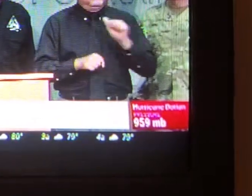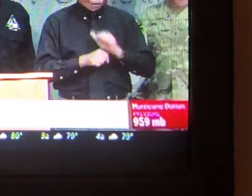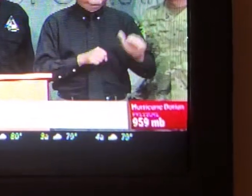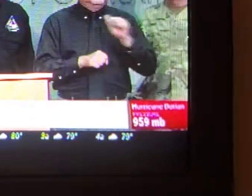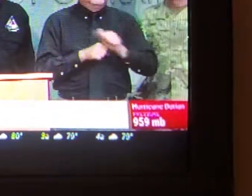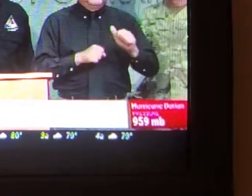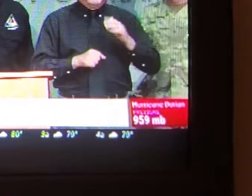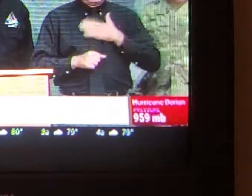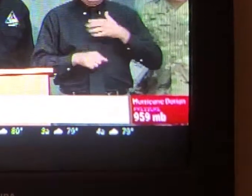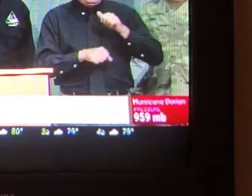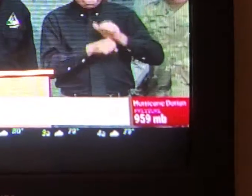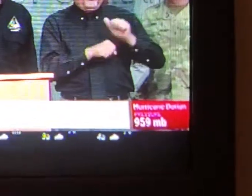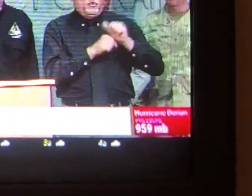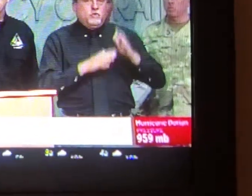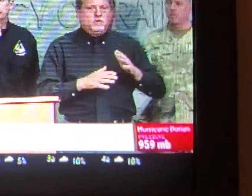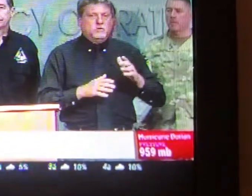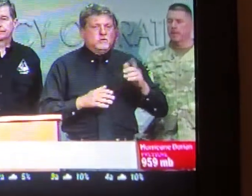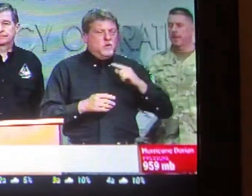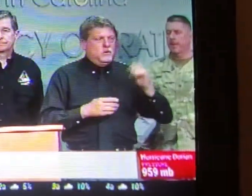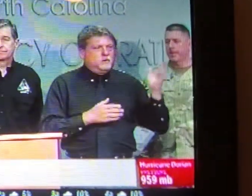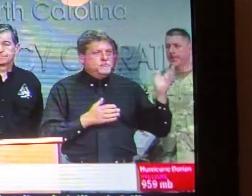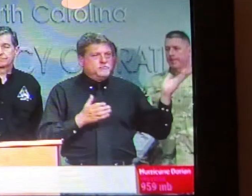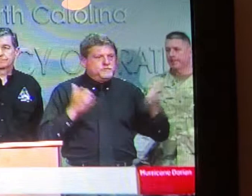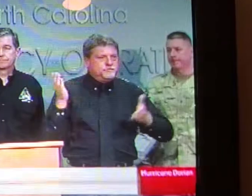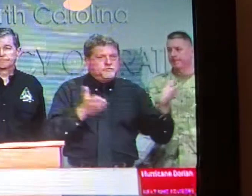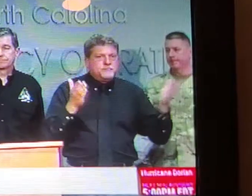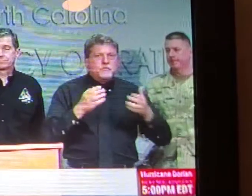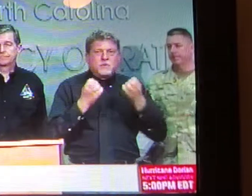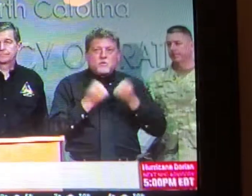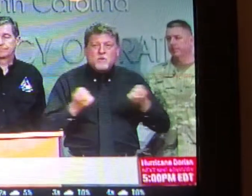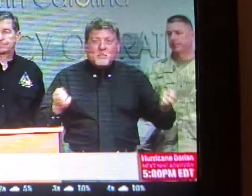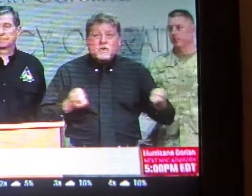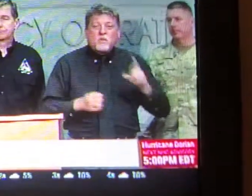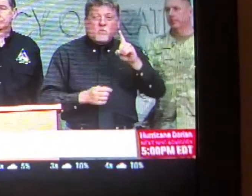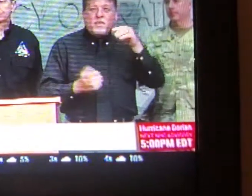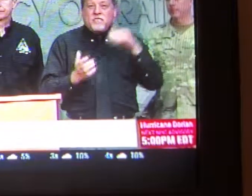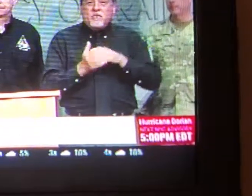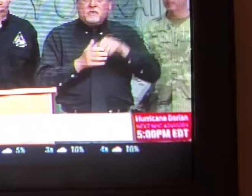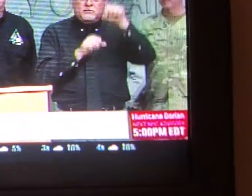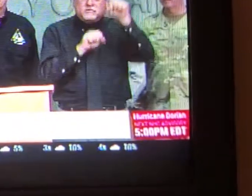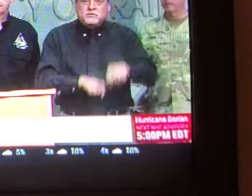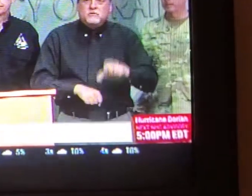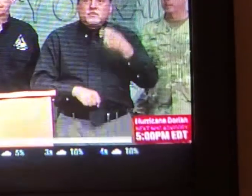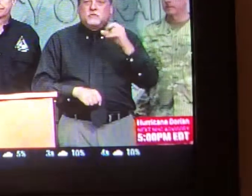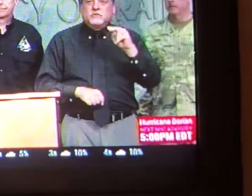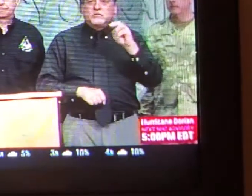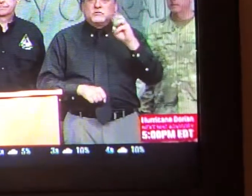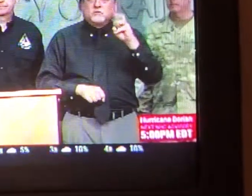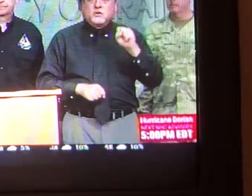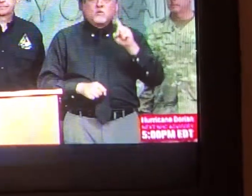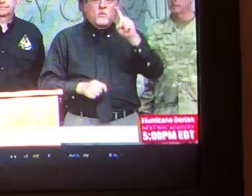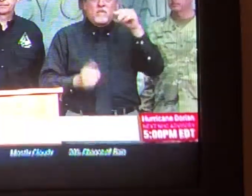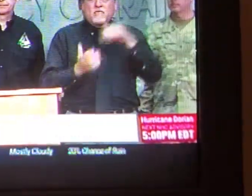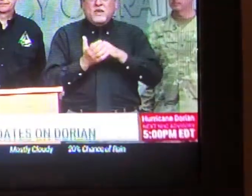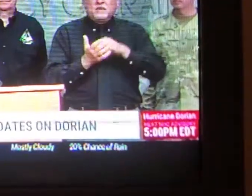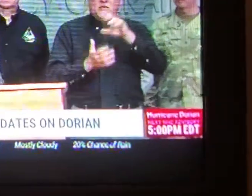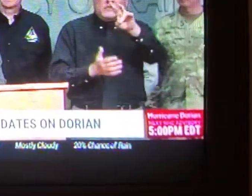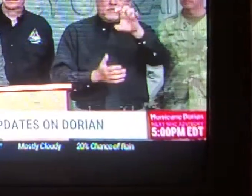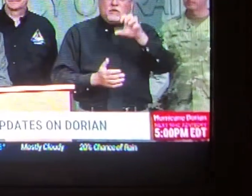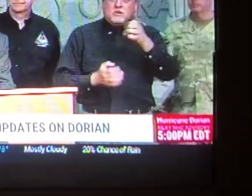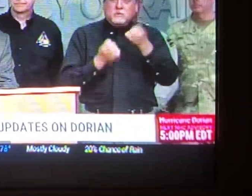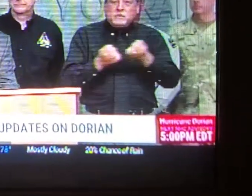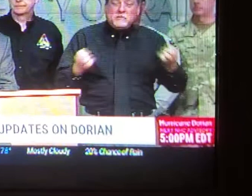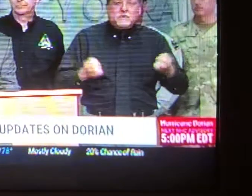from the mighty waters. Hurricane coming my way. I know that I'll be safe.